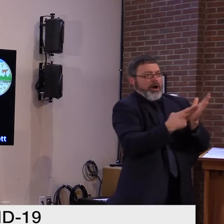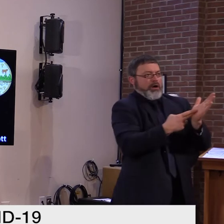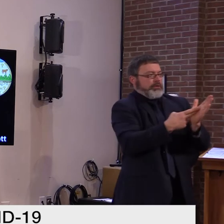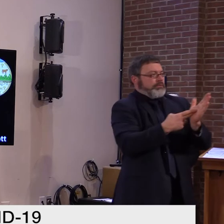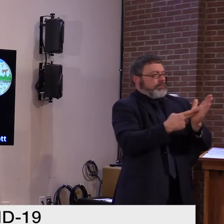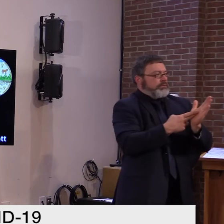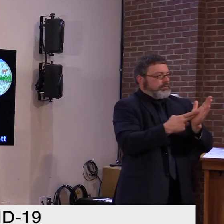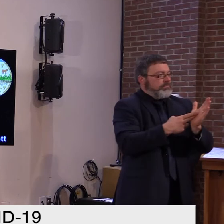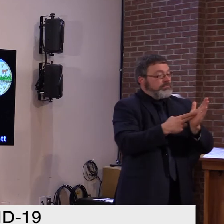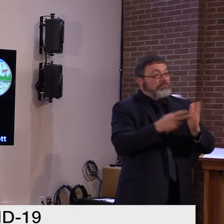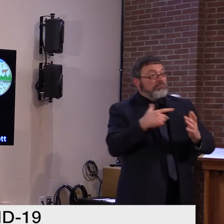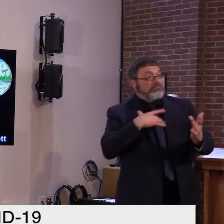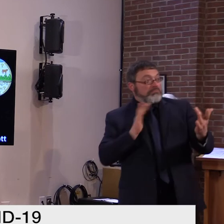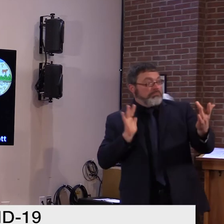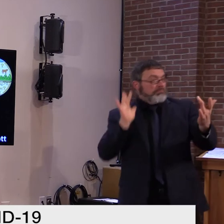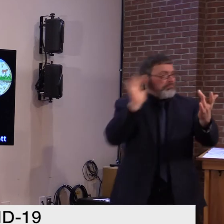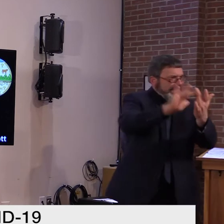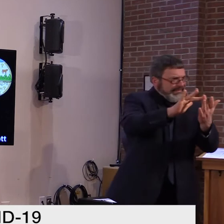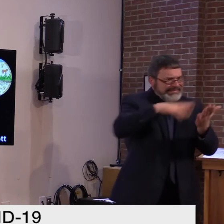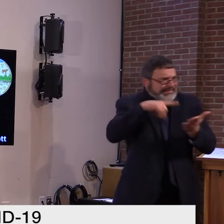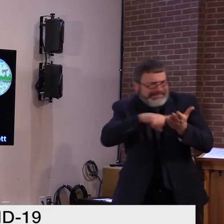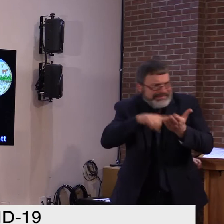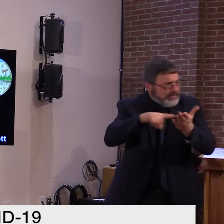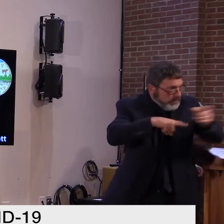Vermont knows how to contain this virus.